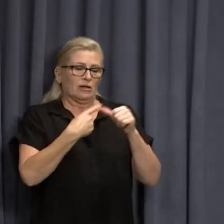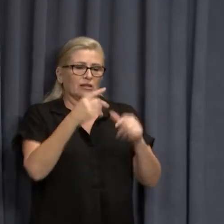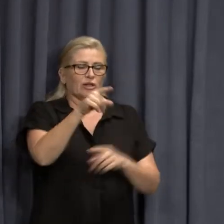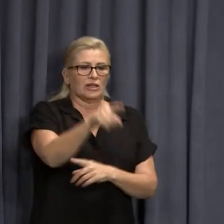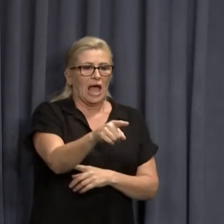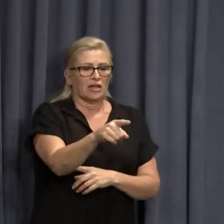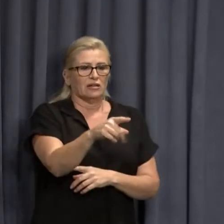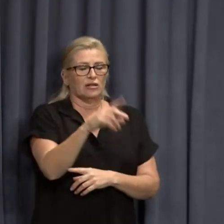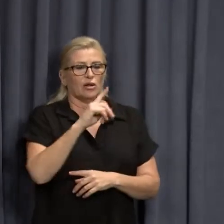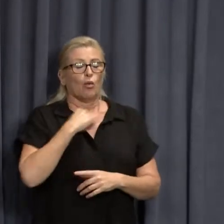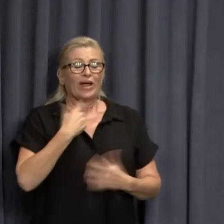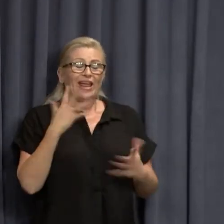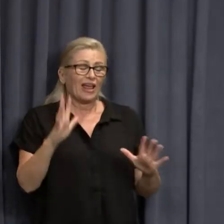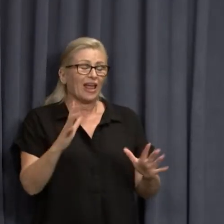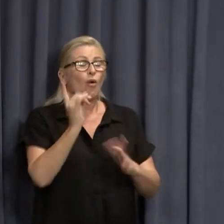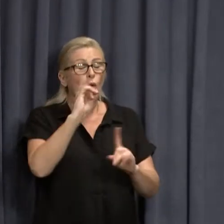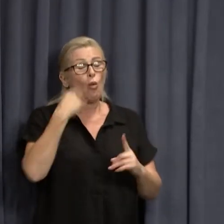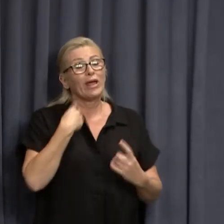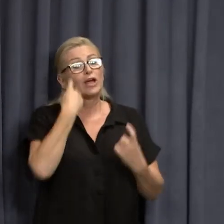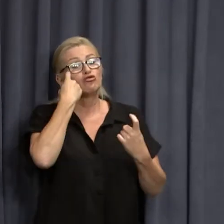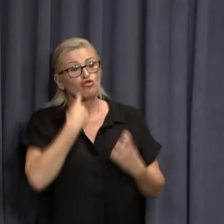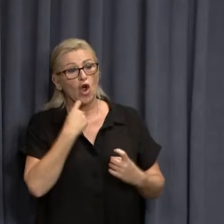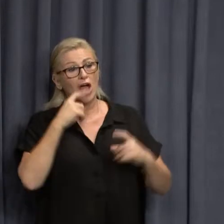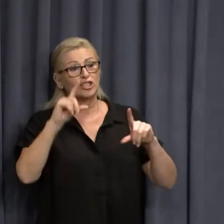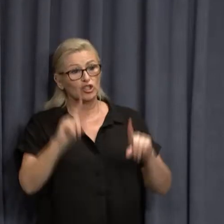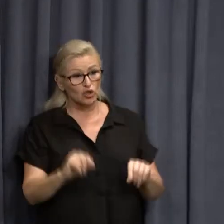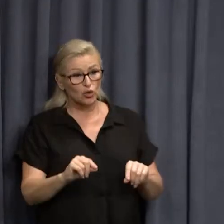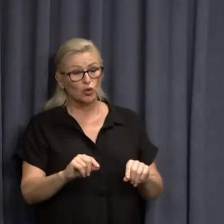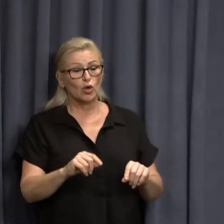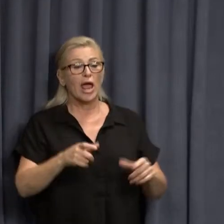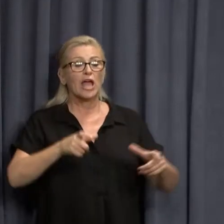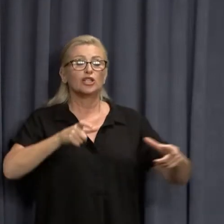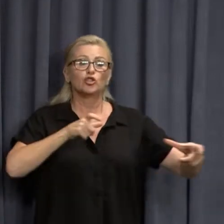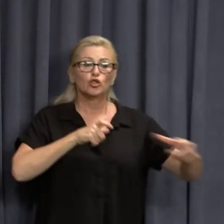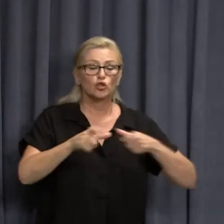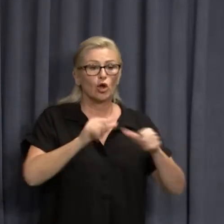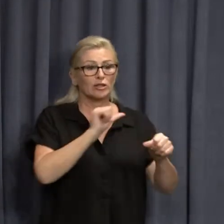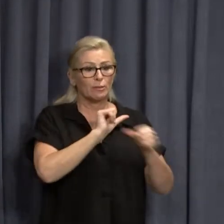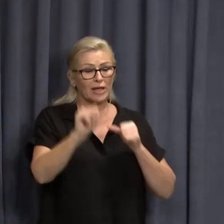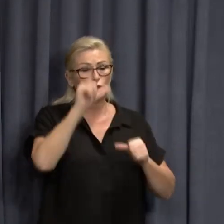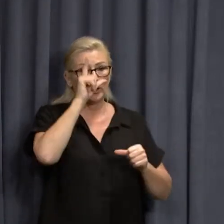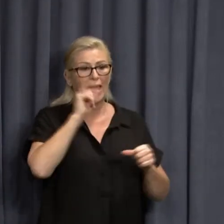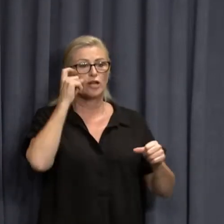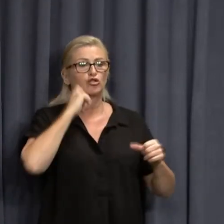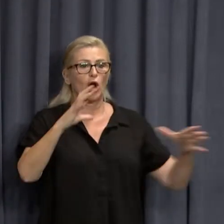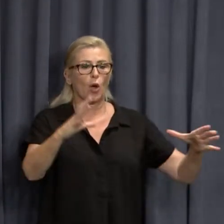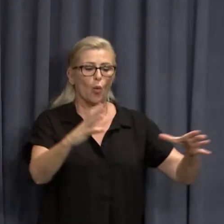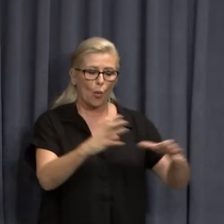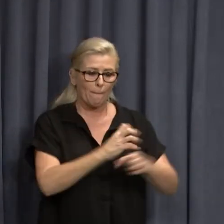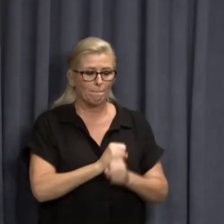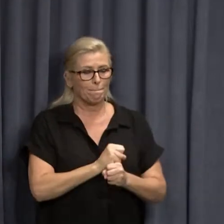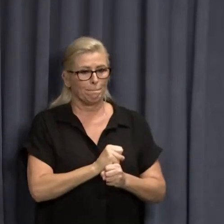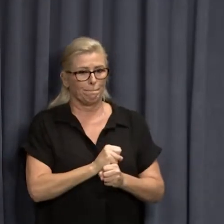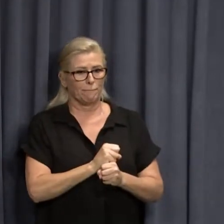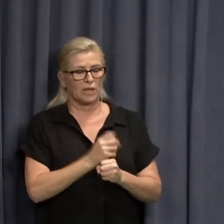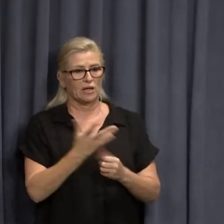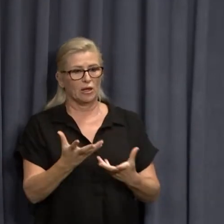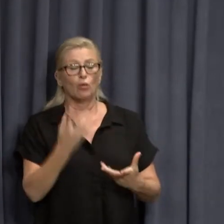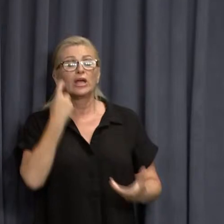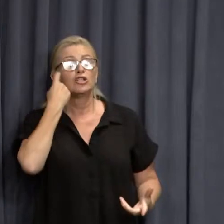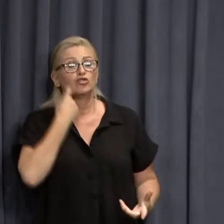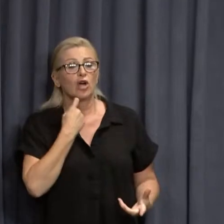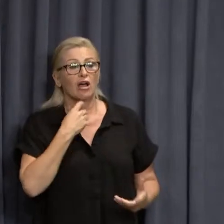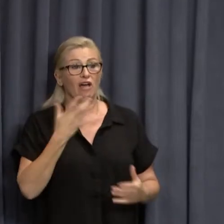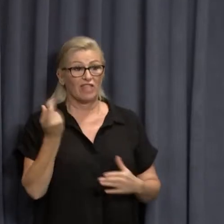We're just trying to keep it under control and, if possible, eliminate. Over the last two years,